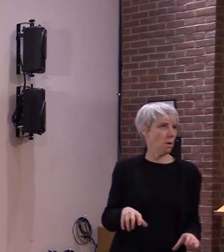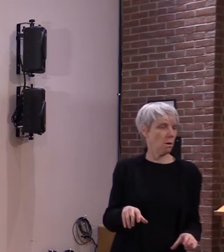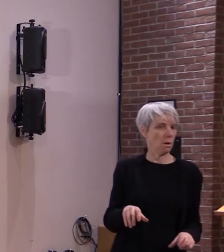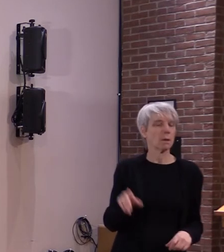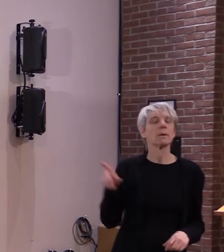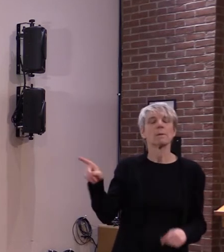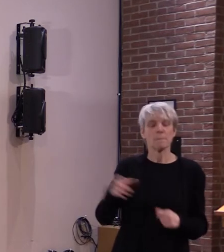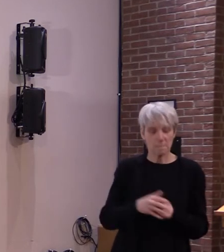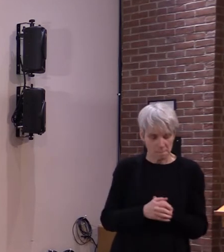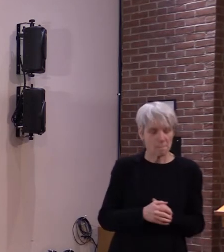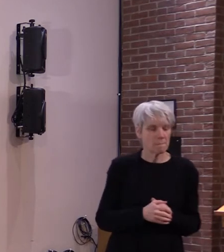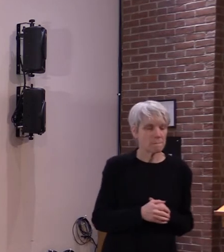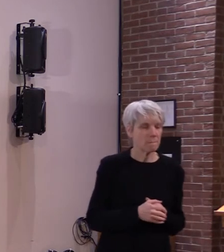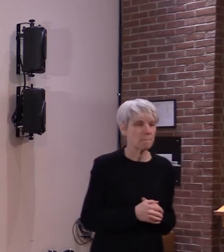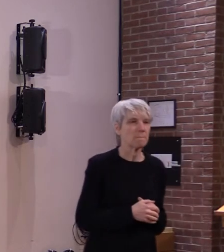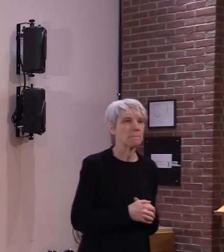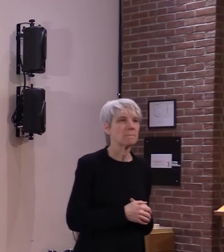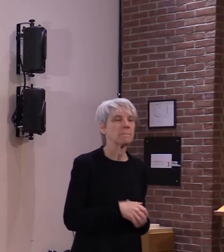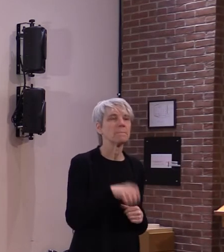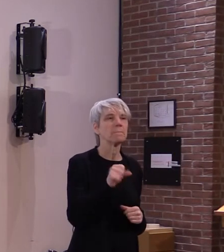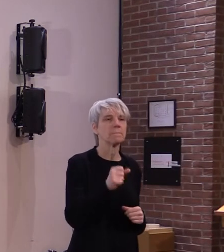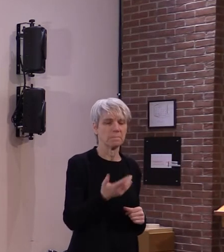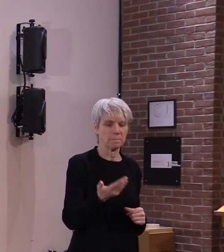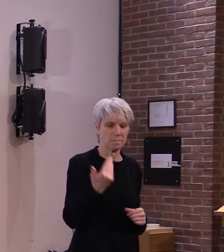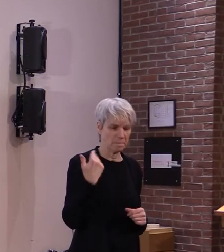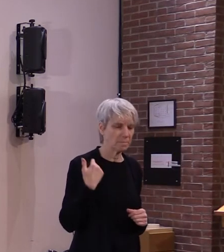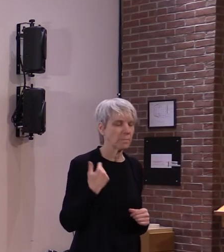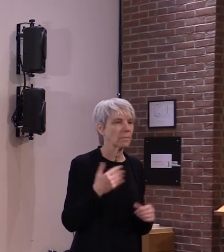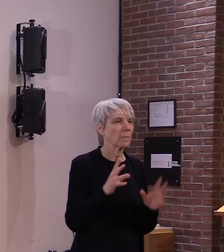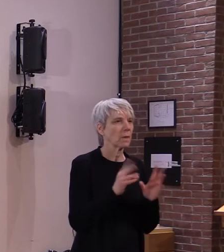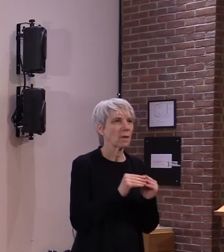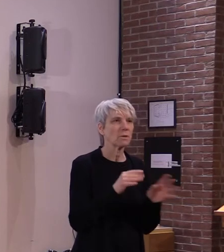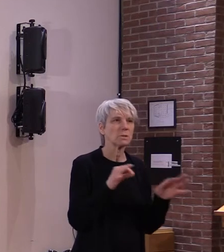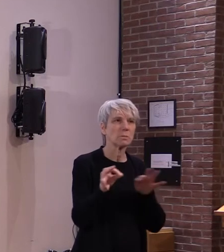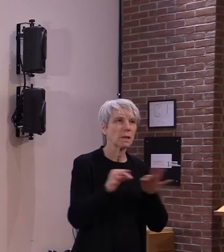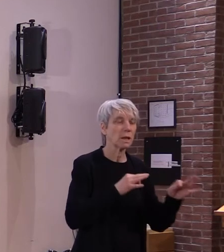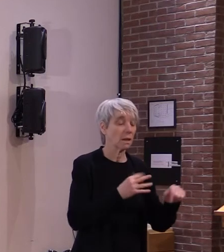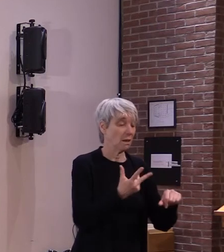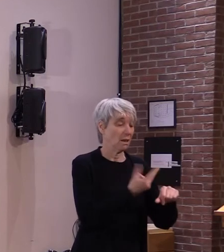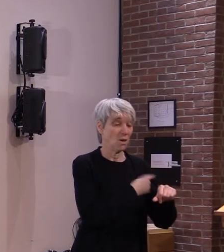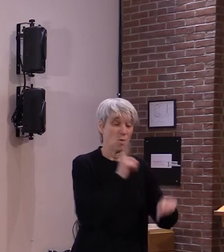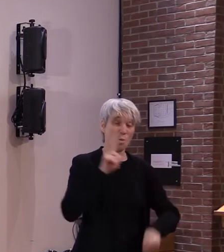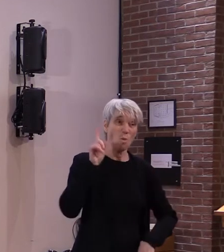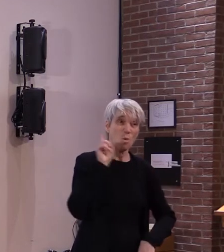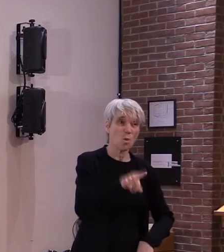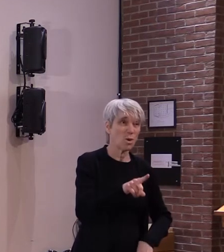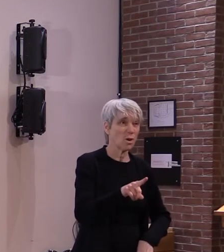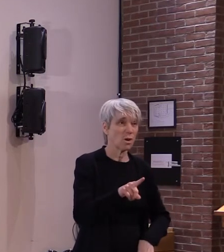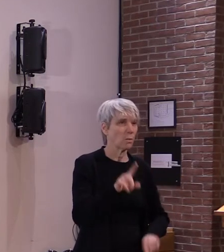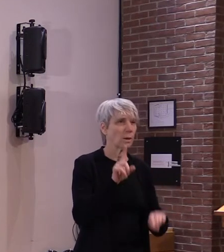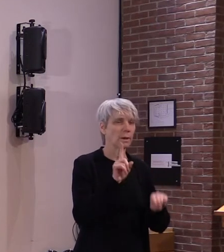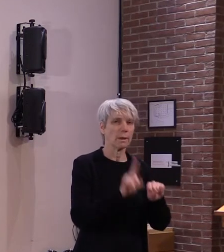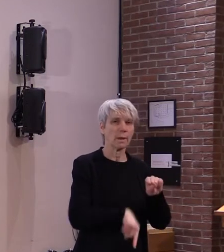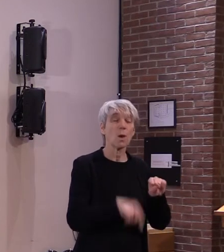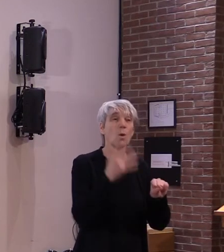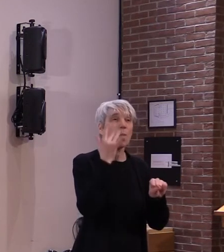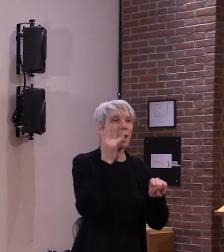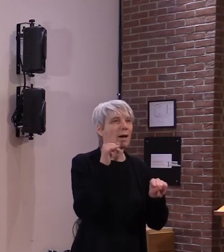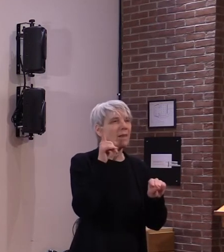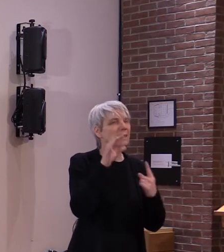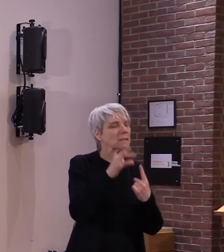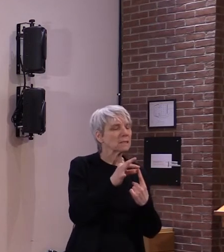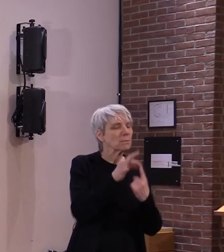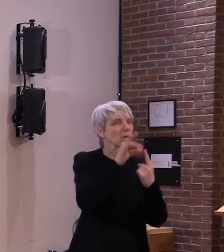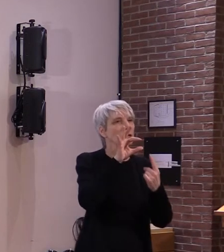covered uh previous and previous press conferences you can't mandate uh the vax vaccines uh because it's under